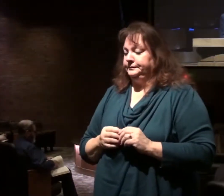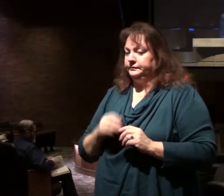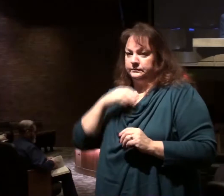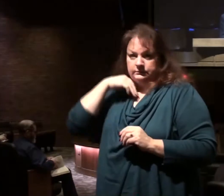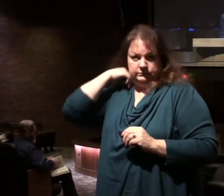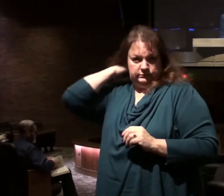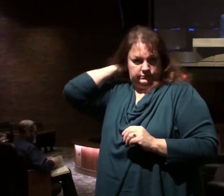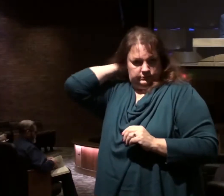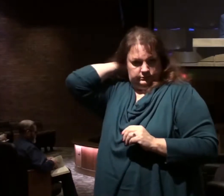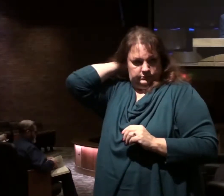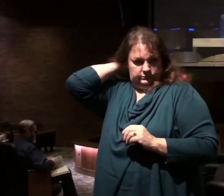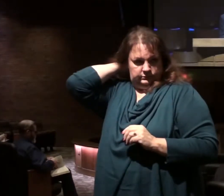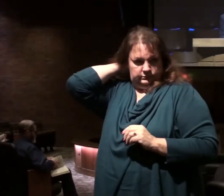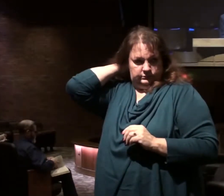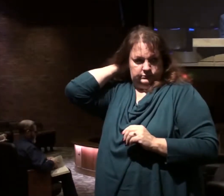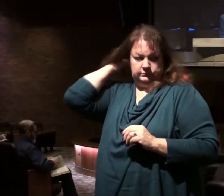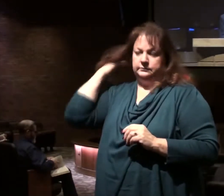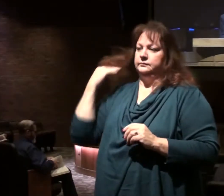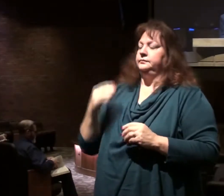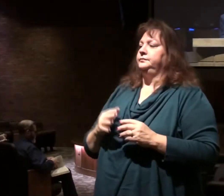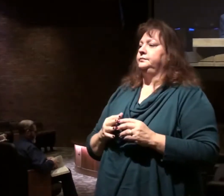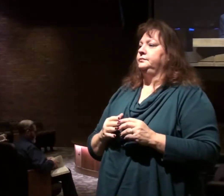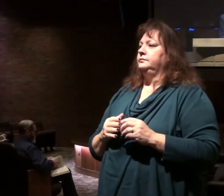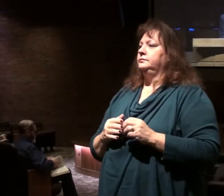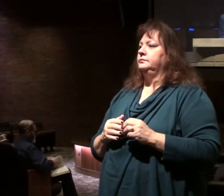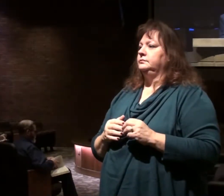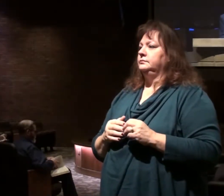The Gospel of Luke chapter 4.